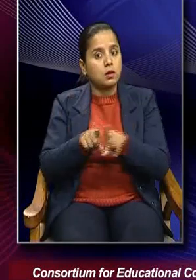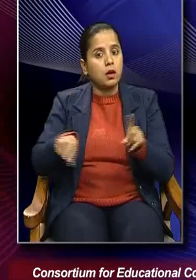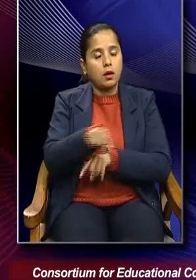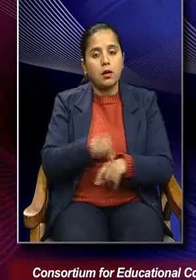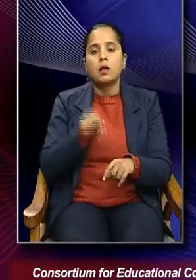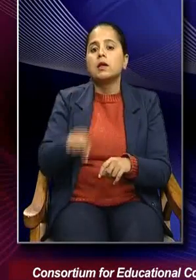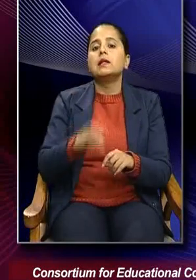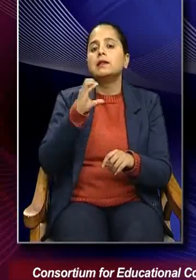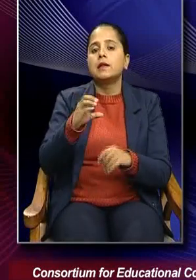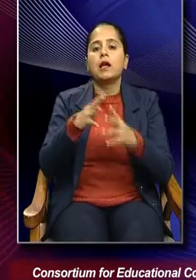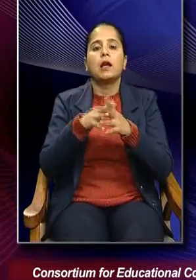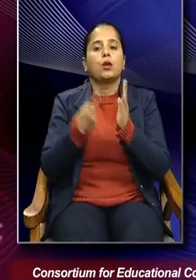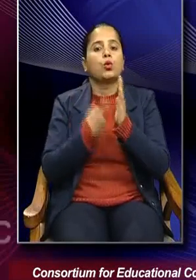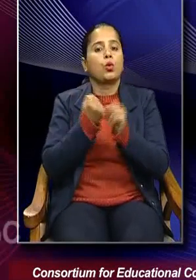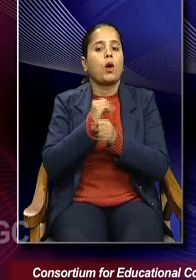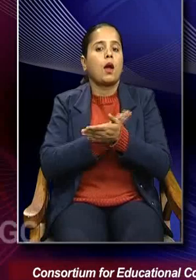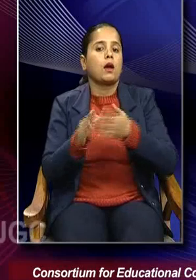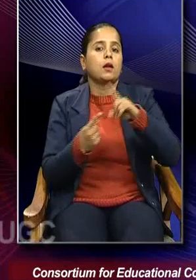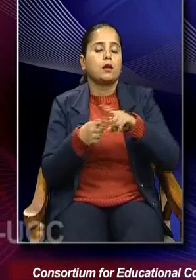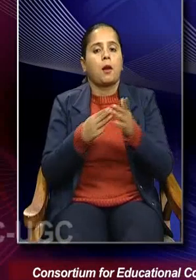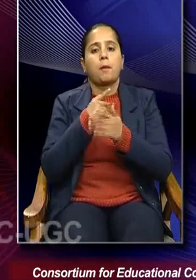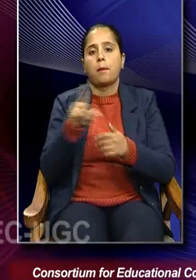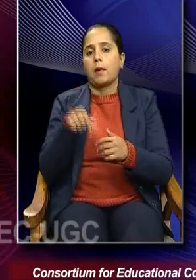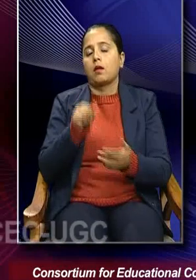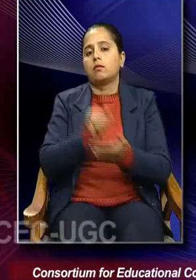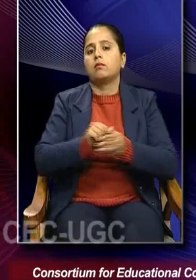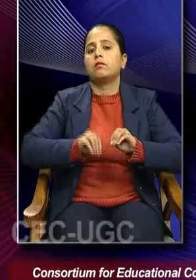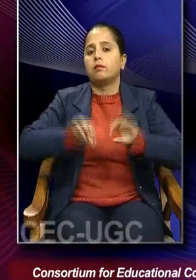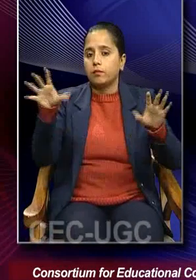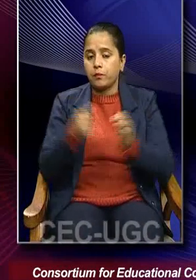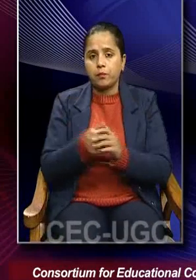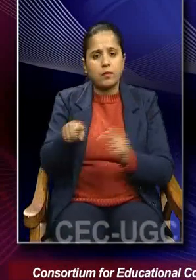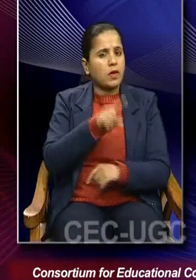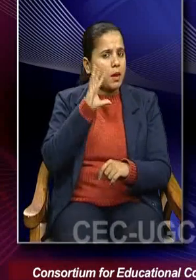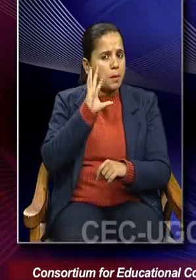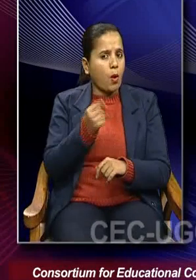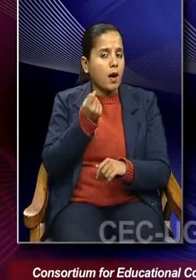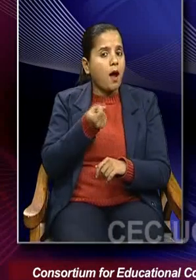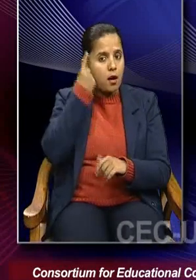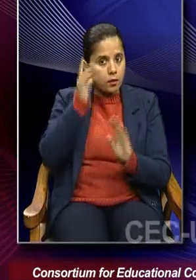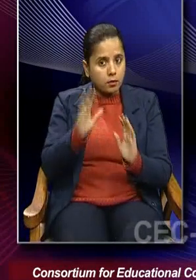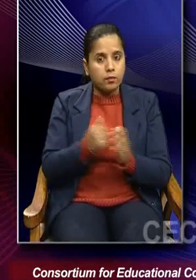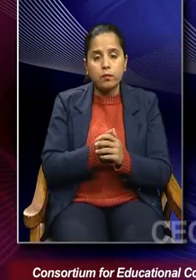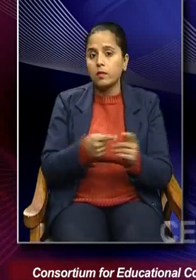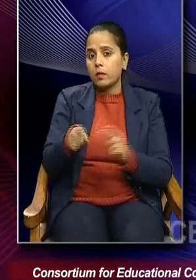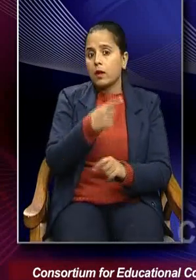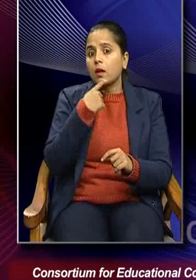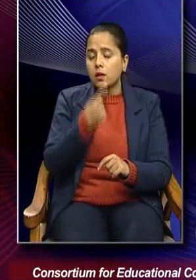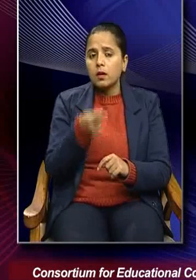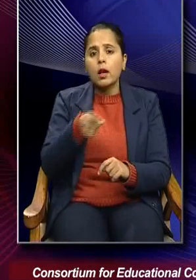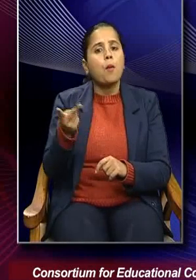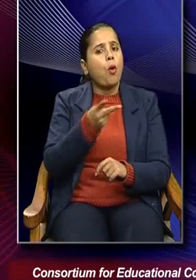C. Wright Mill was published. So, it is important to understand that both of them were trying to